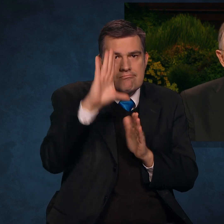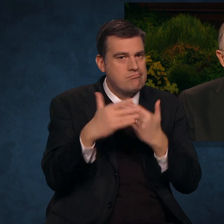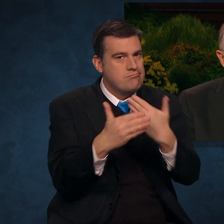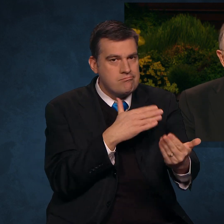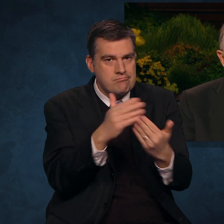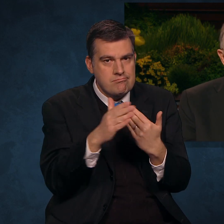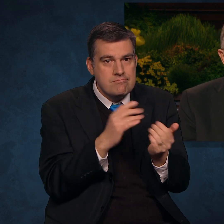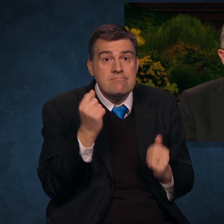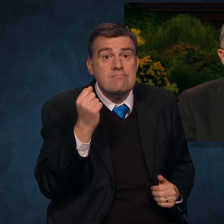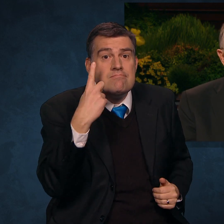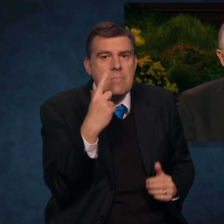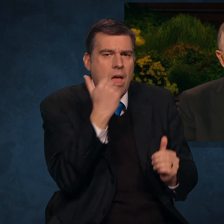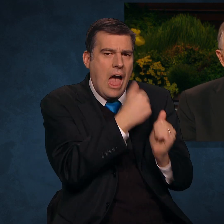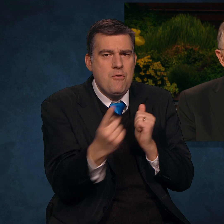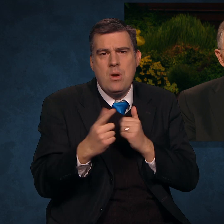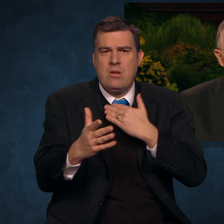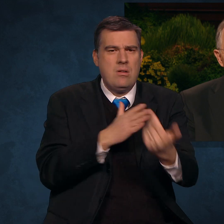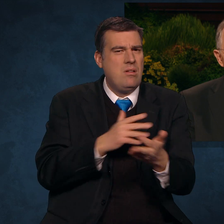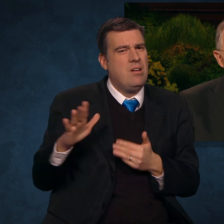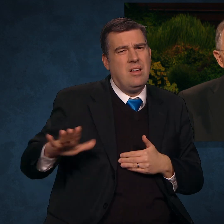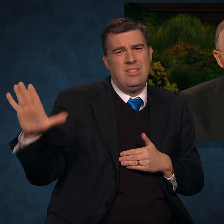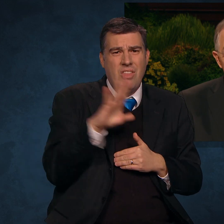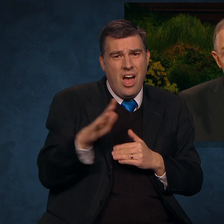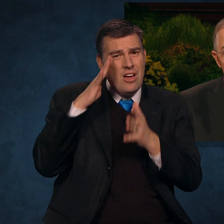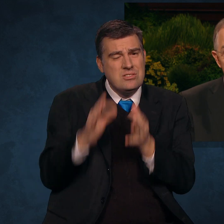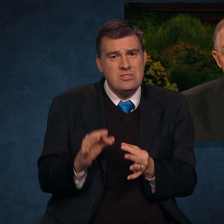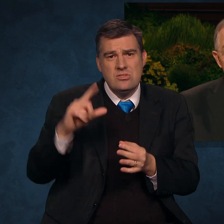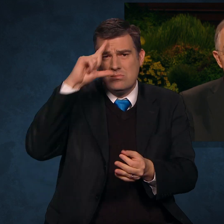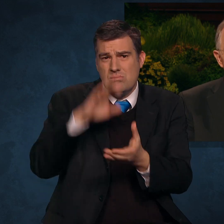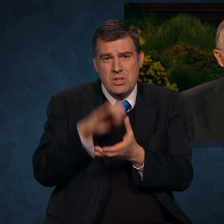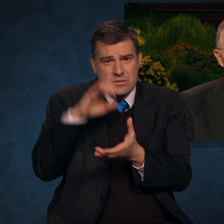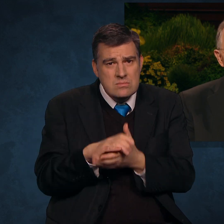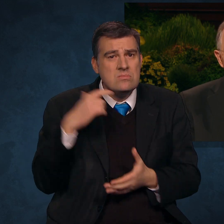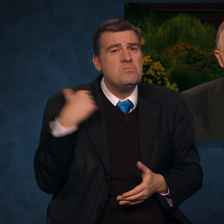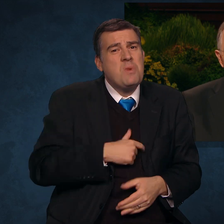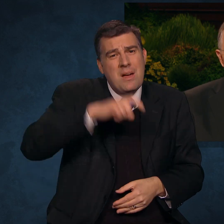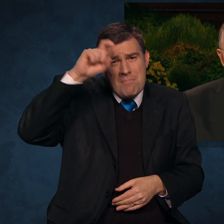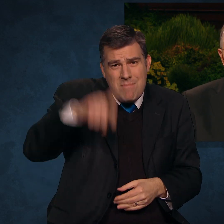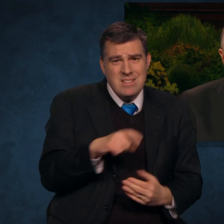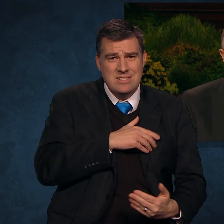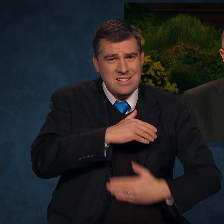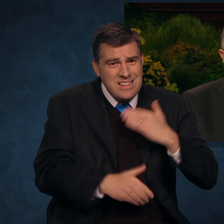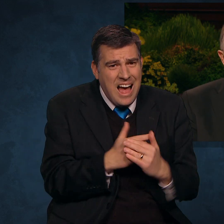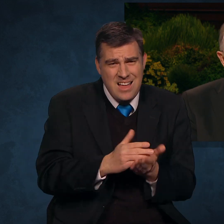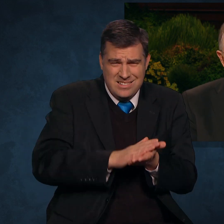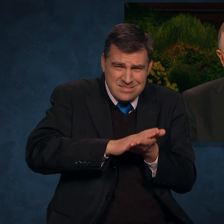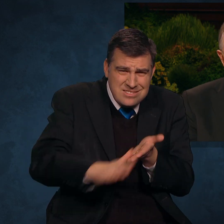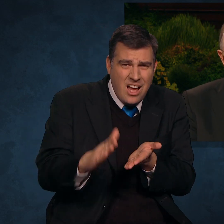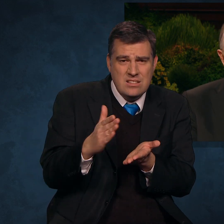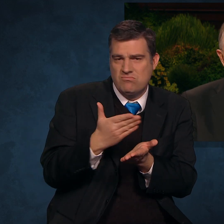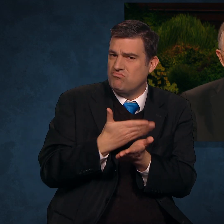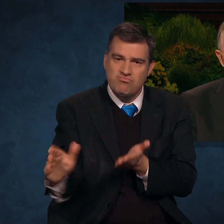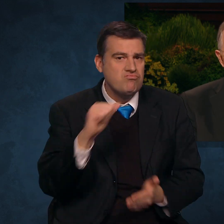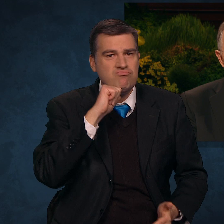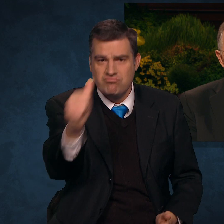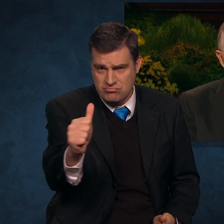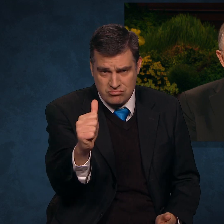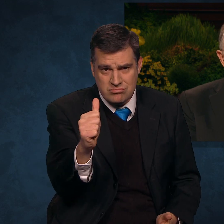independent of his or her decisions and beliefs, deserves our kindness and consideration.